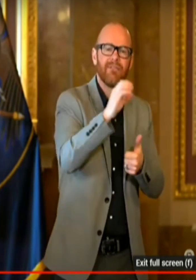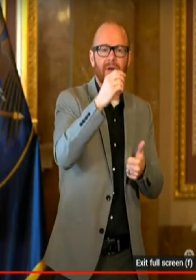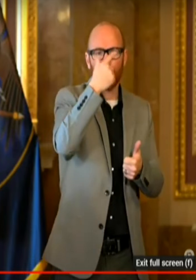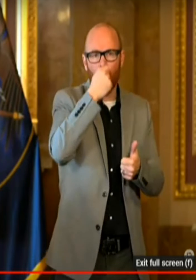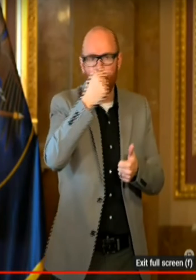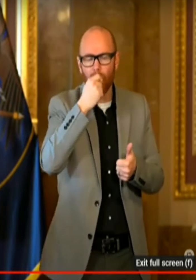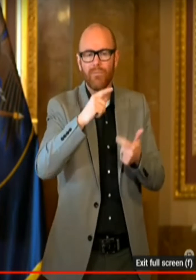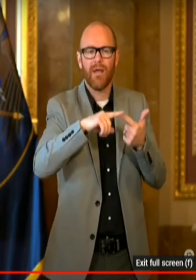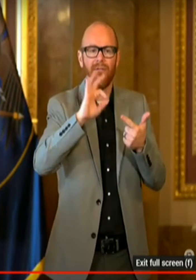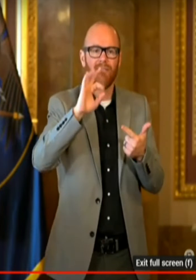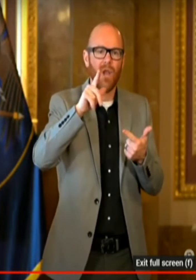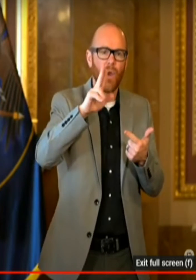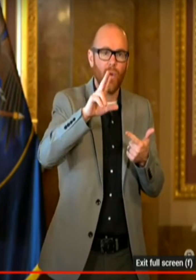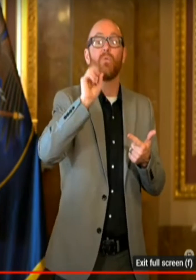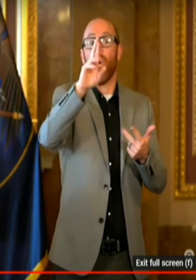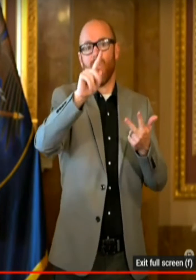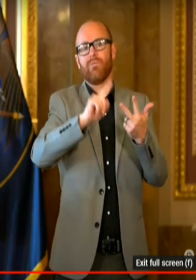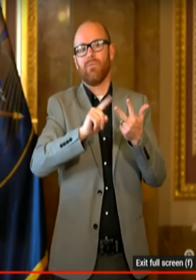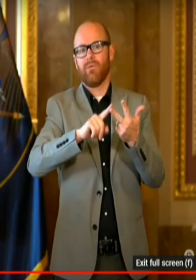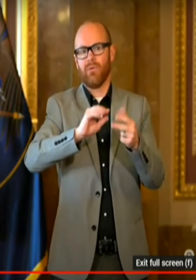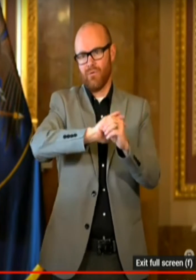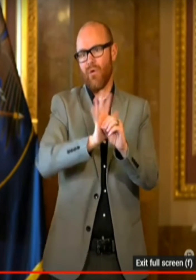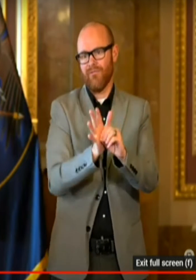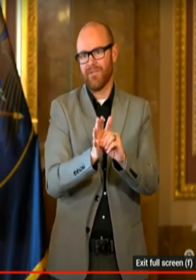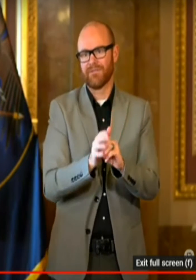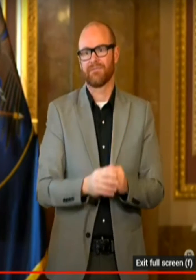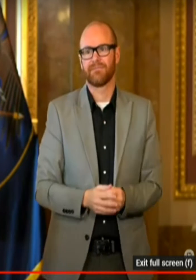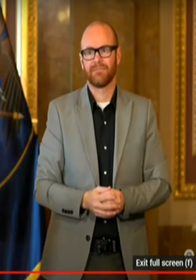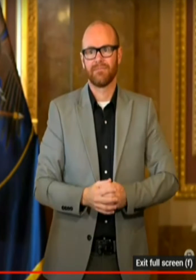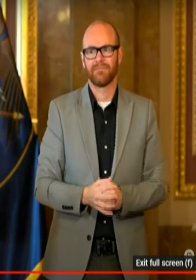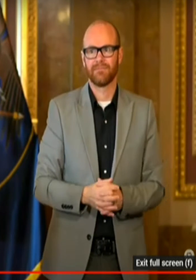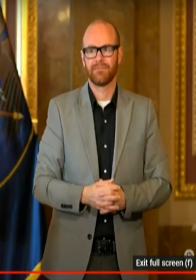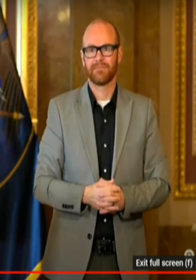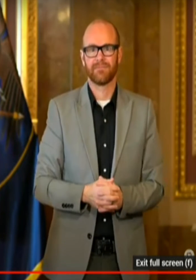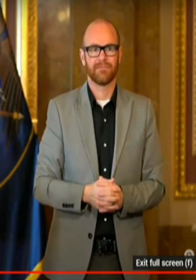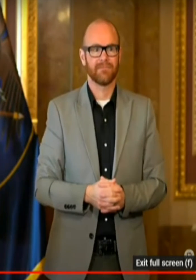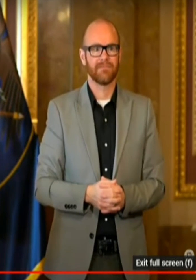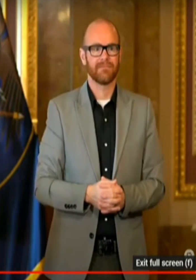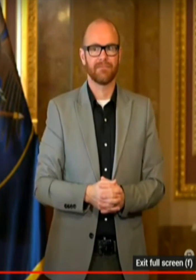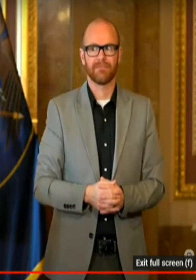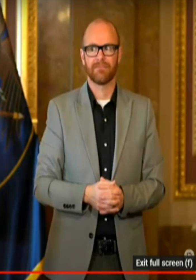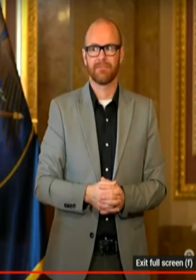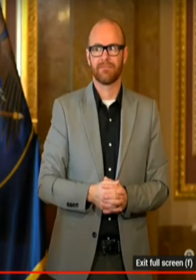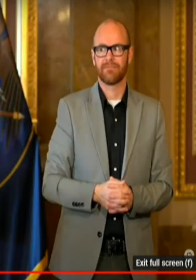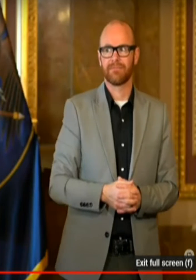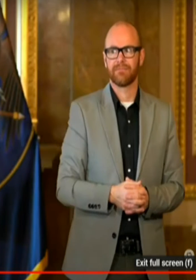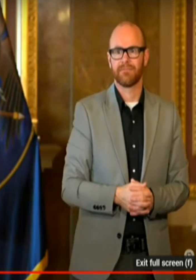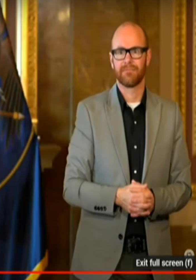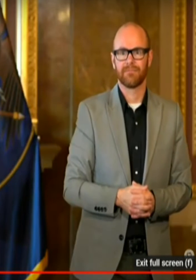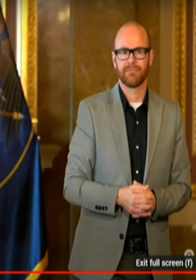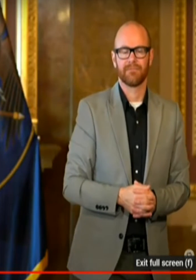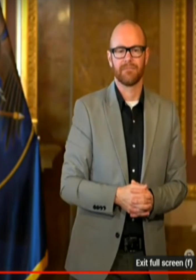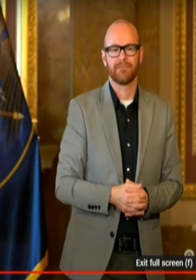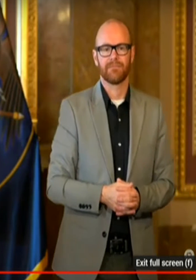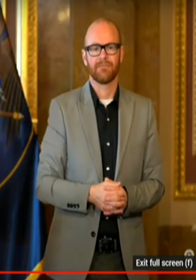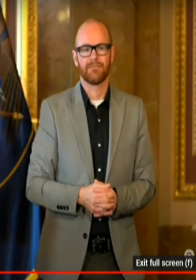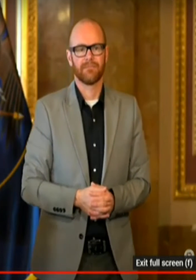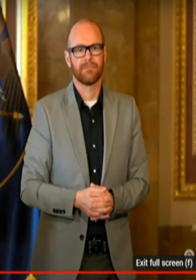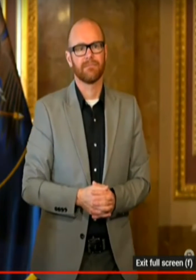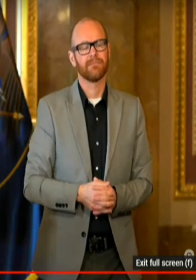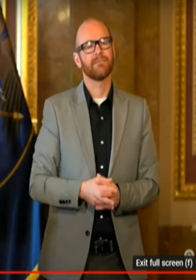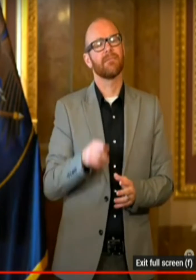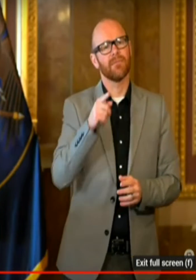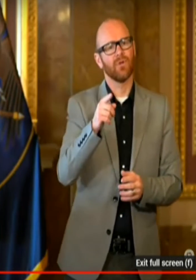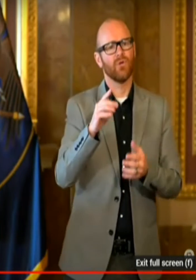precursors even to some of the other testing that we're doing. Thank you. Other questions? You noted that businesses